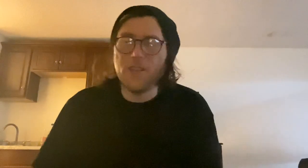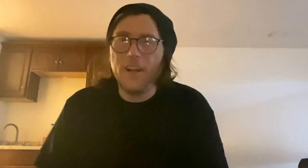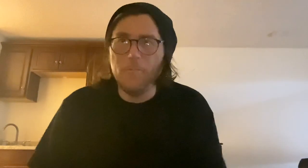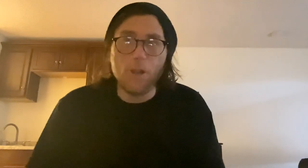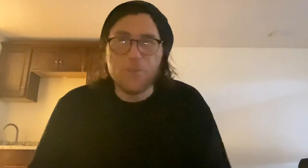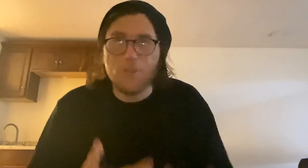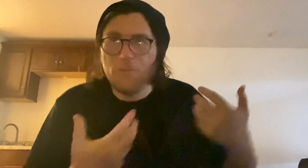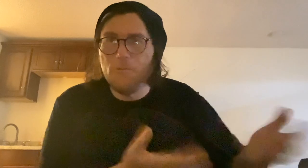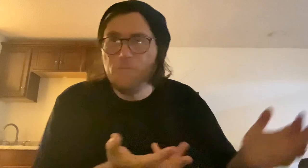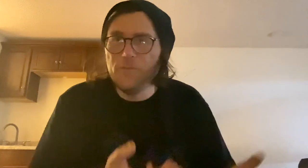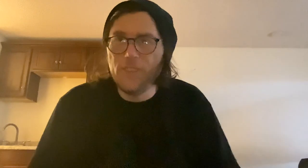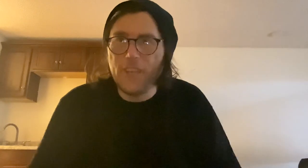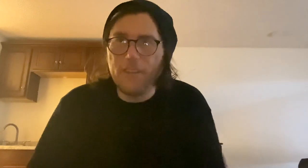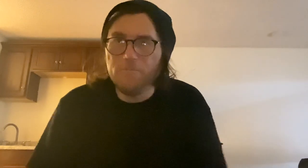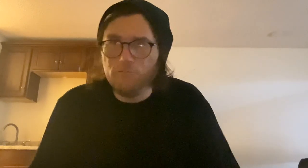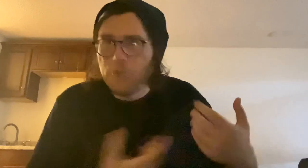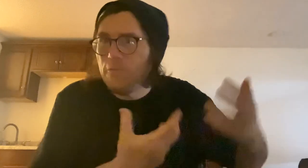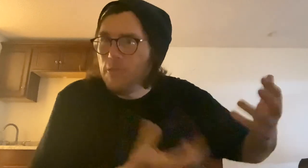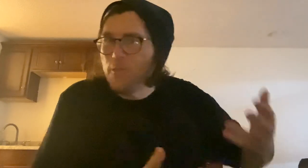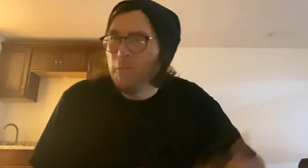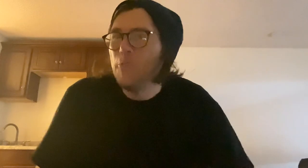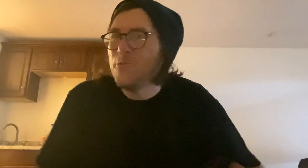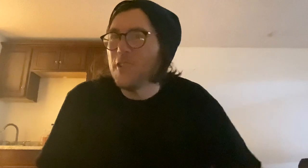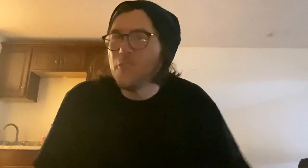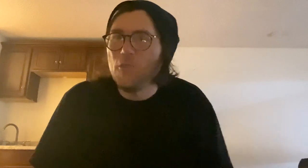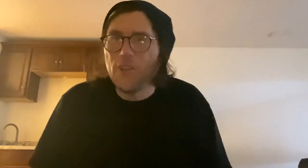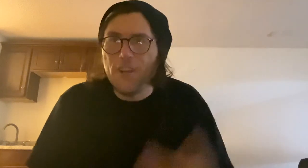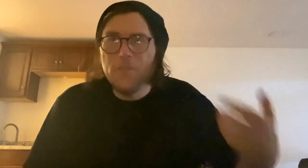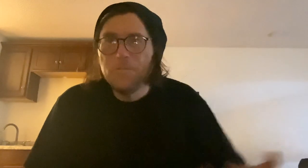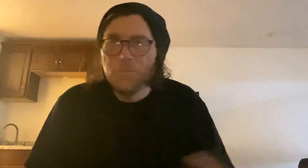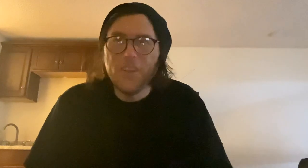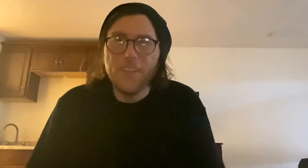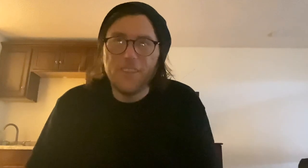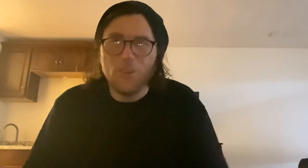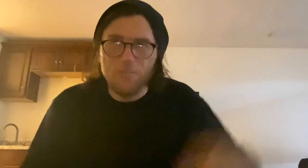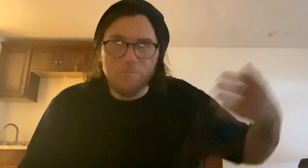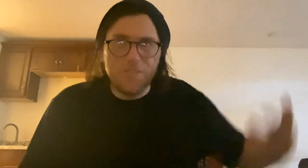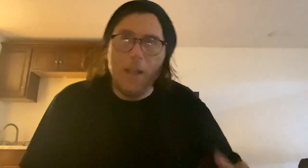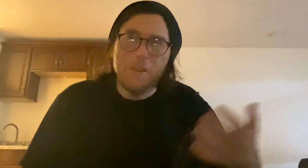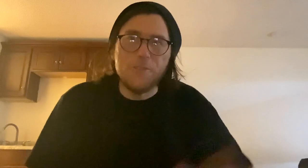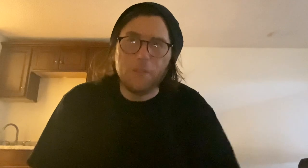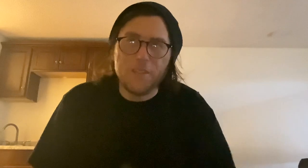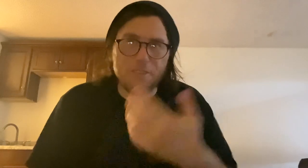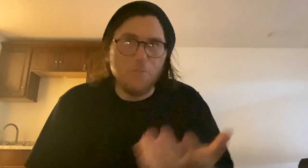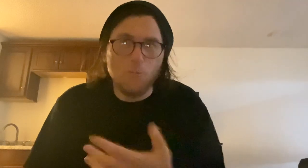retro, retro-futured posters, as it were, you know, that are damaged because the war